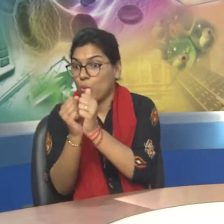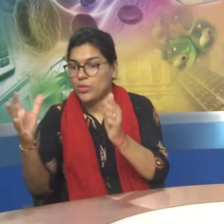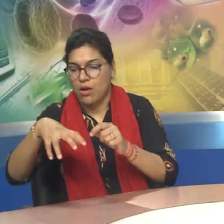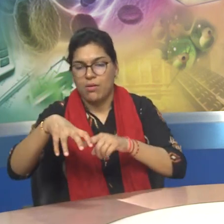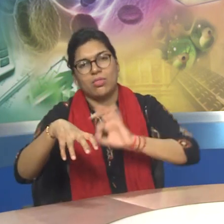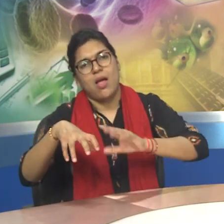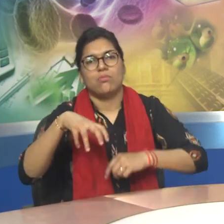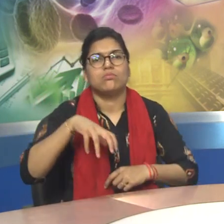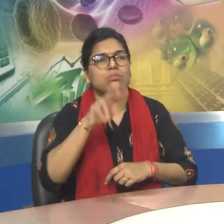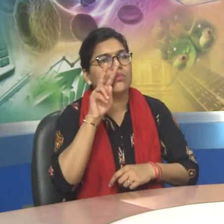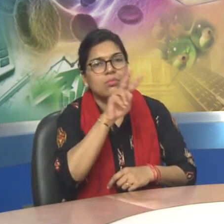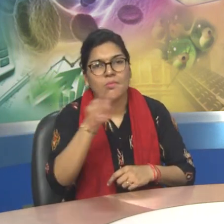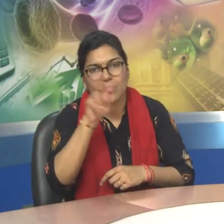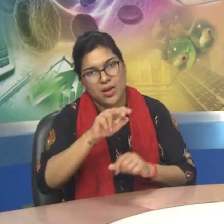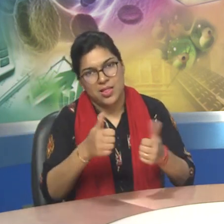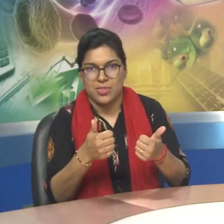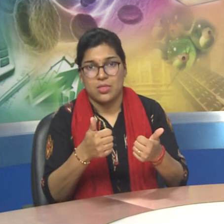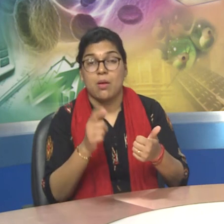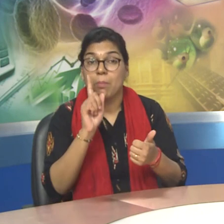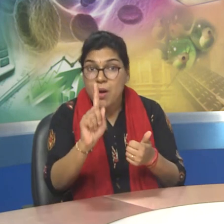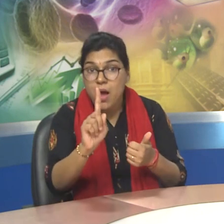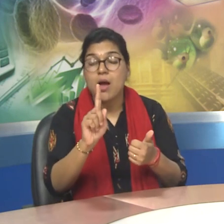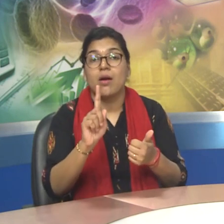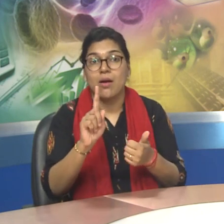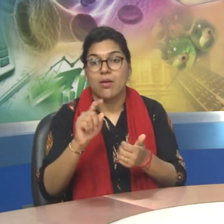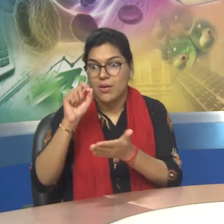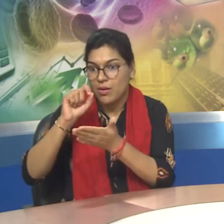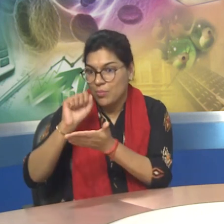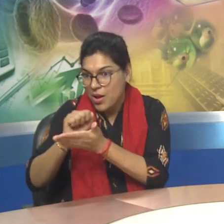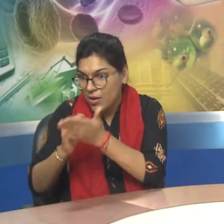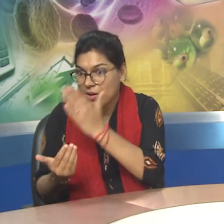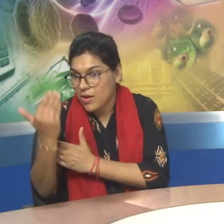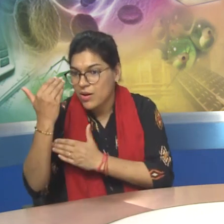have many advantages over print journals.